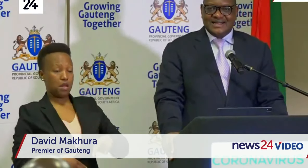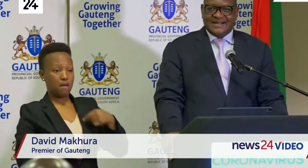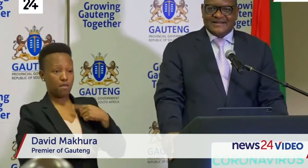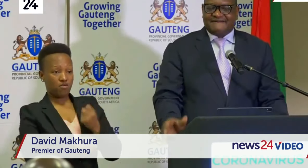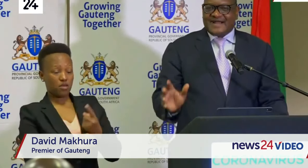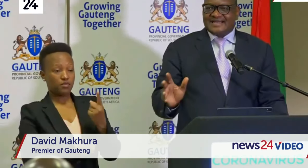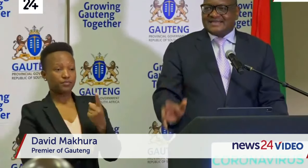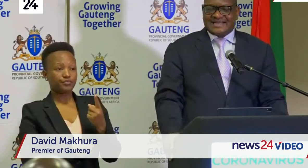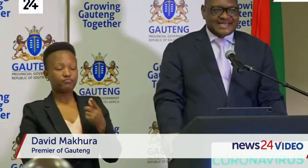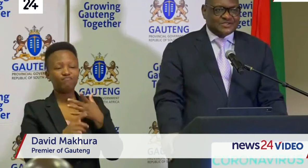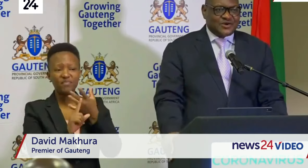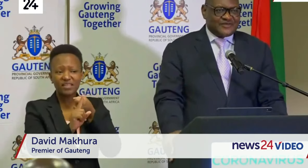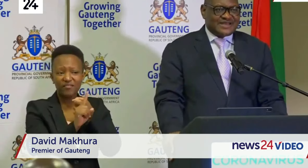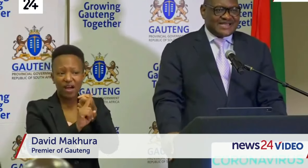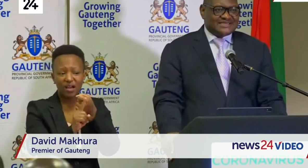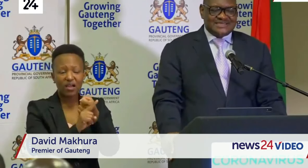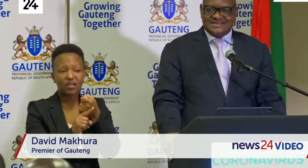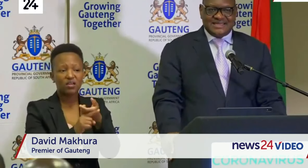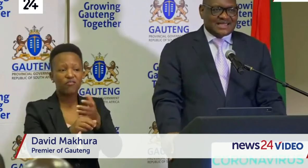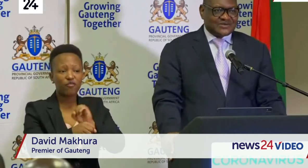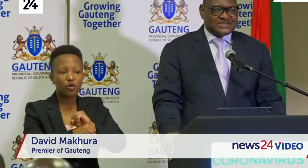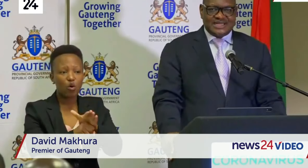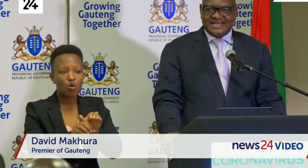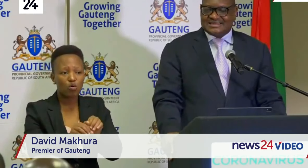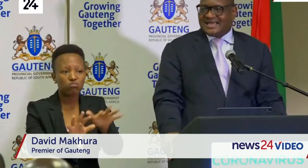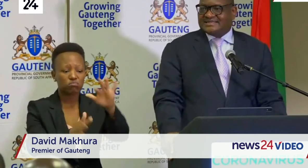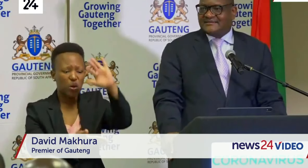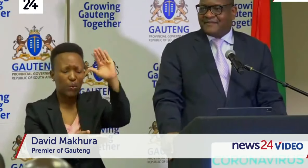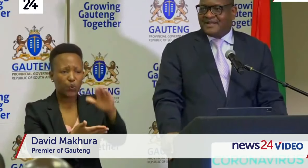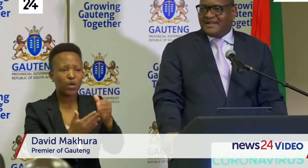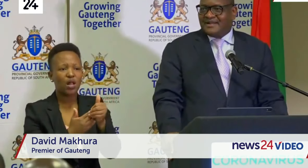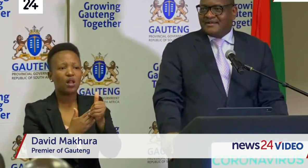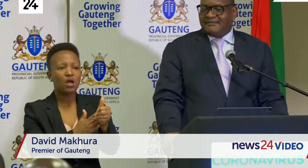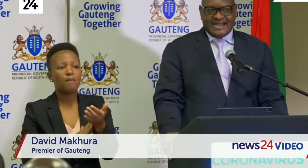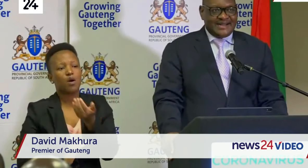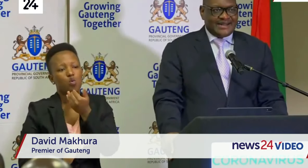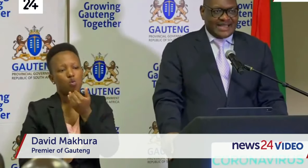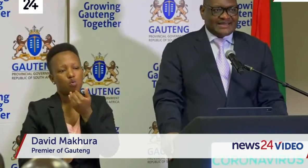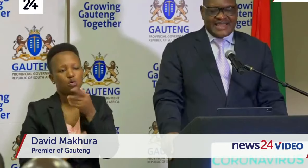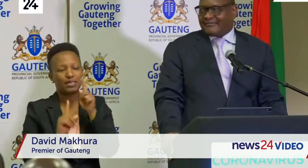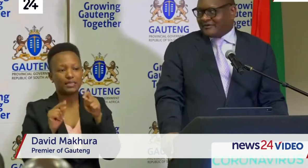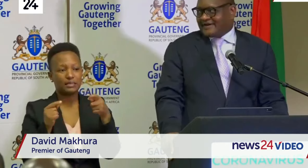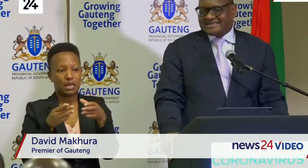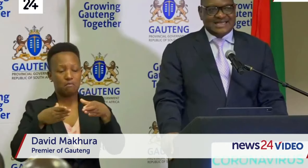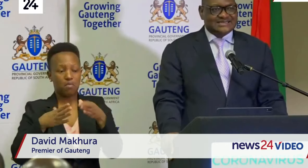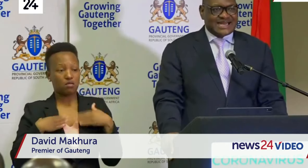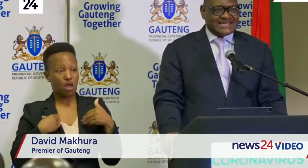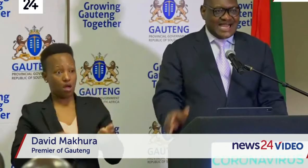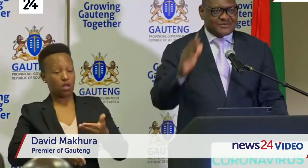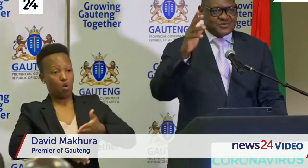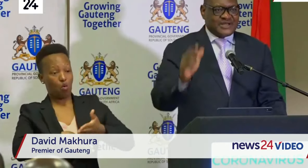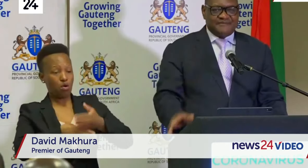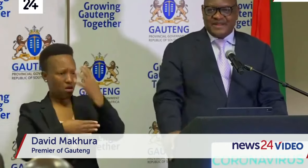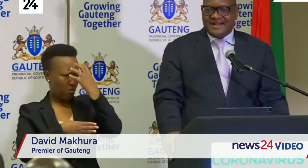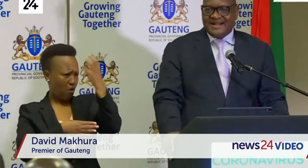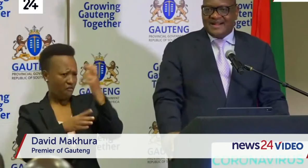the fight against COVID-19 in Gauteng is led by health care professionals right